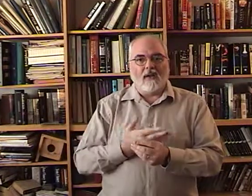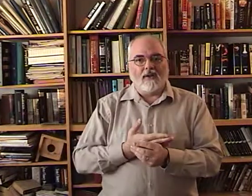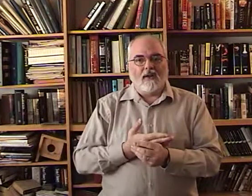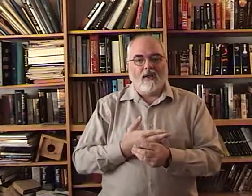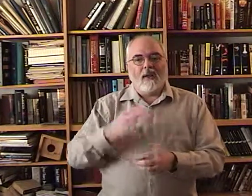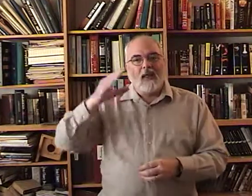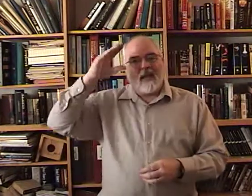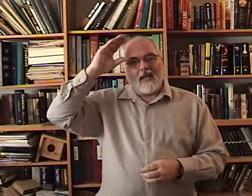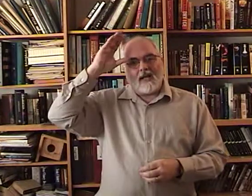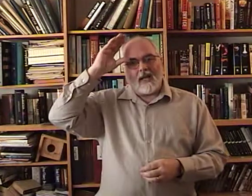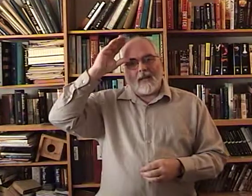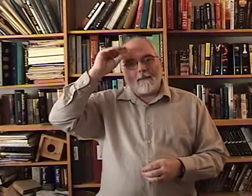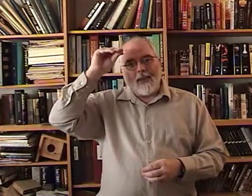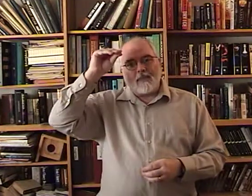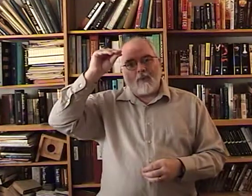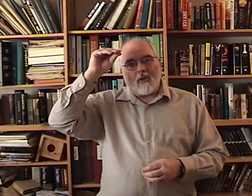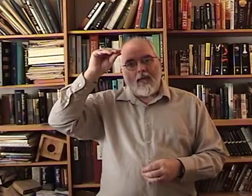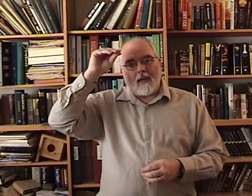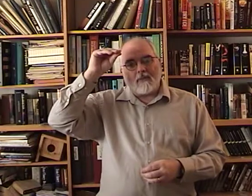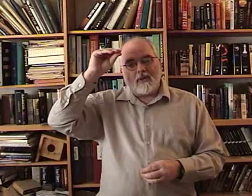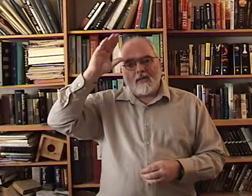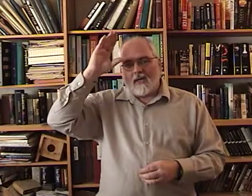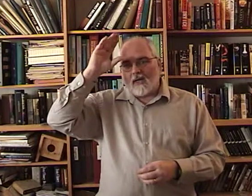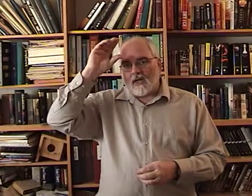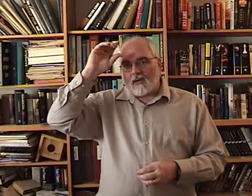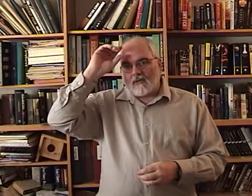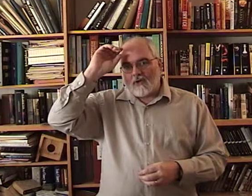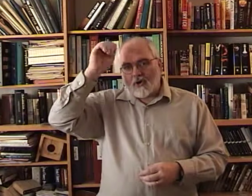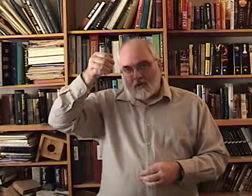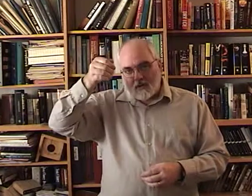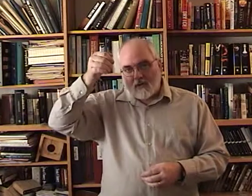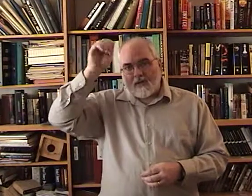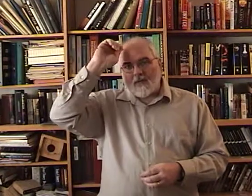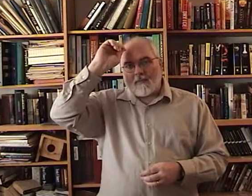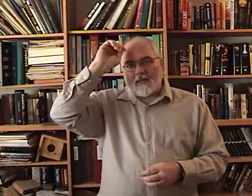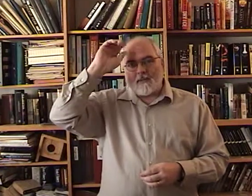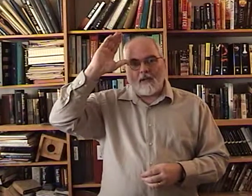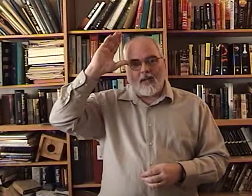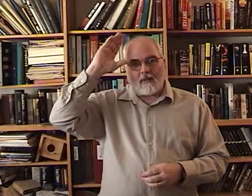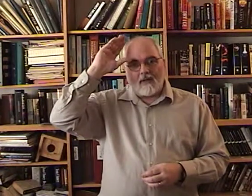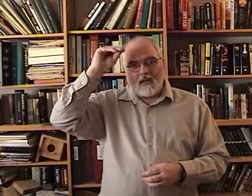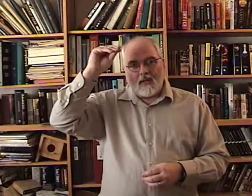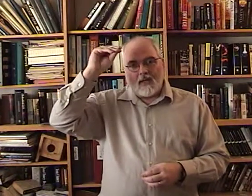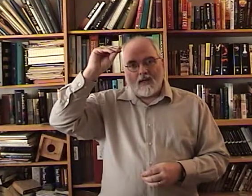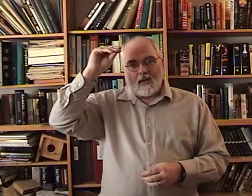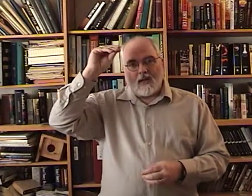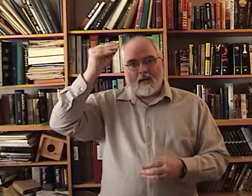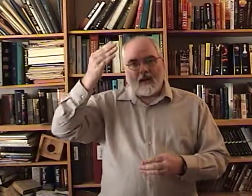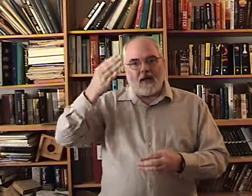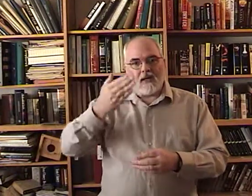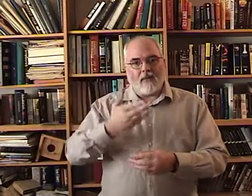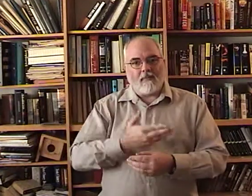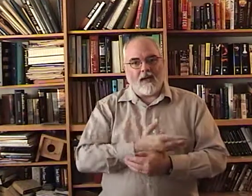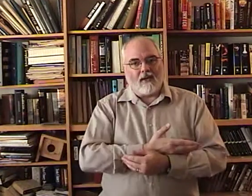It's kind of like a baseball cap. Like you're going to tip a baseball cap. And then come down